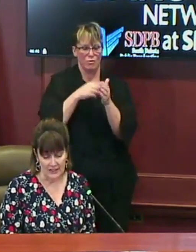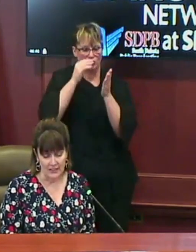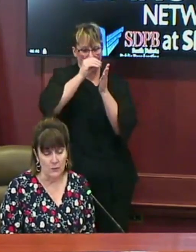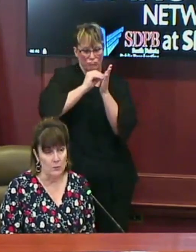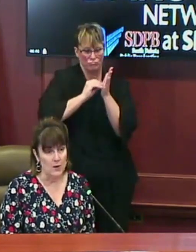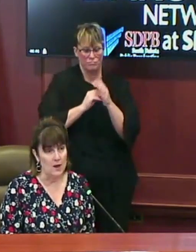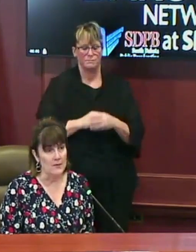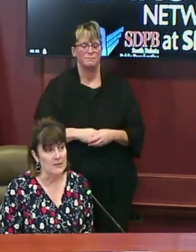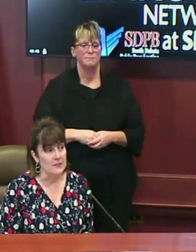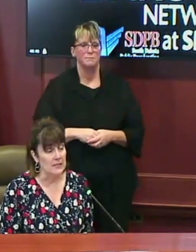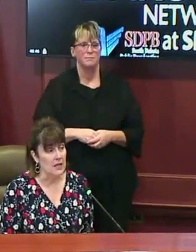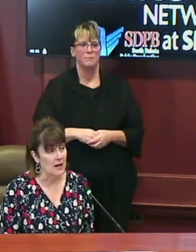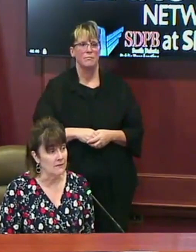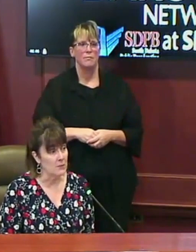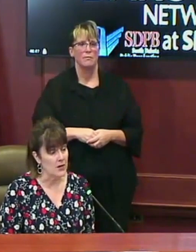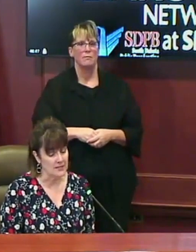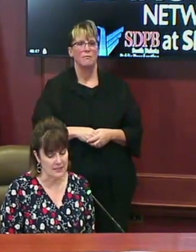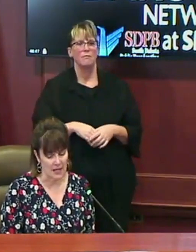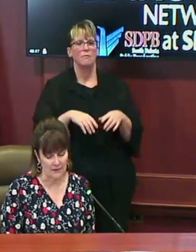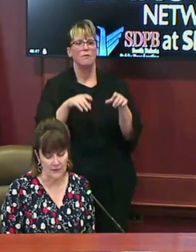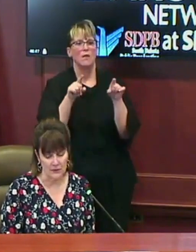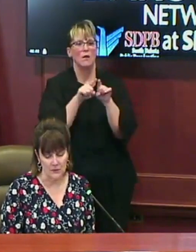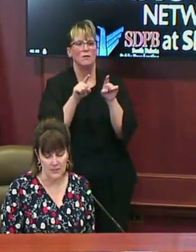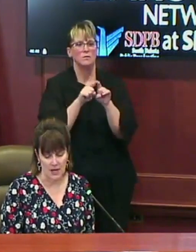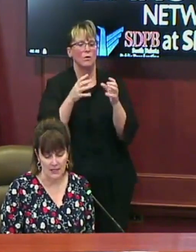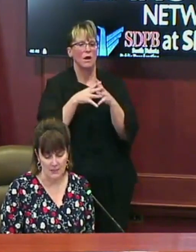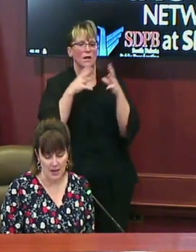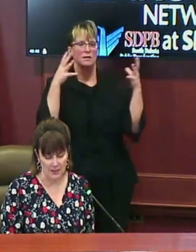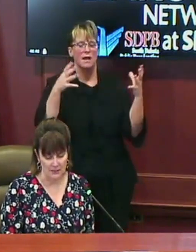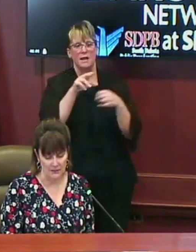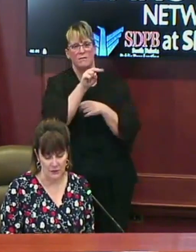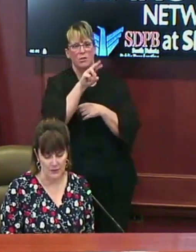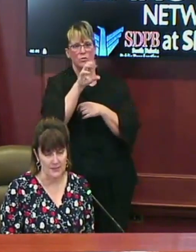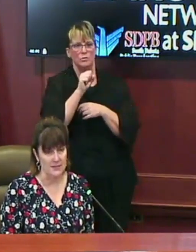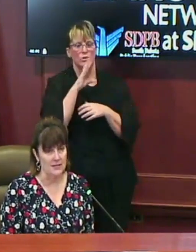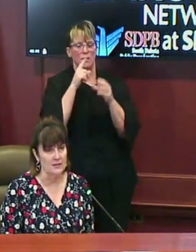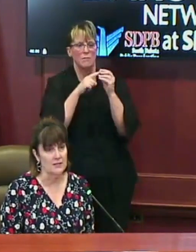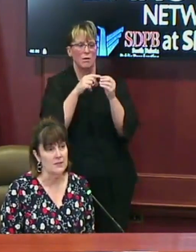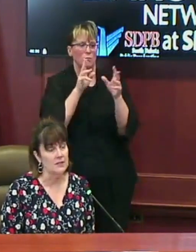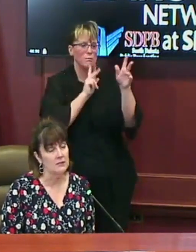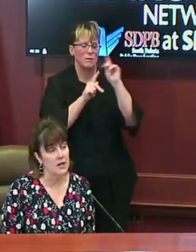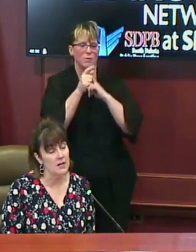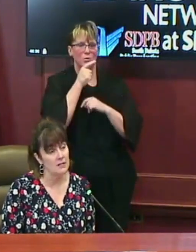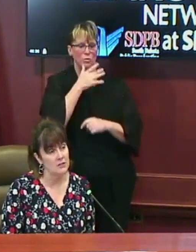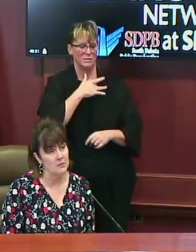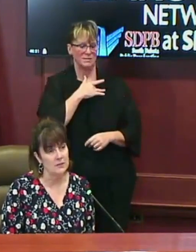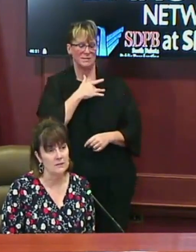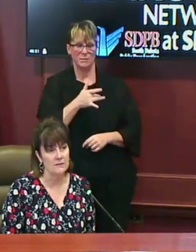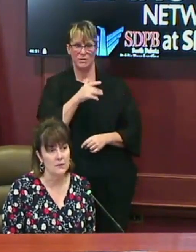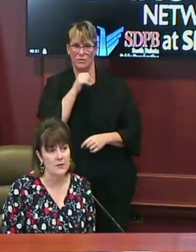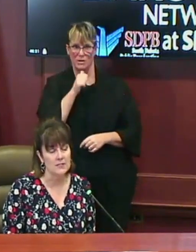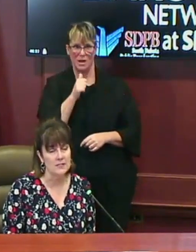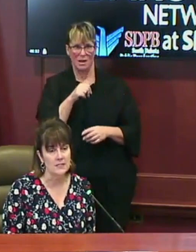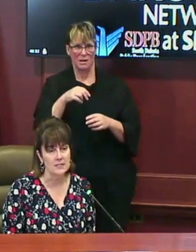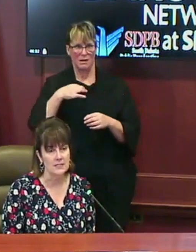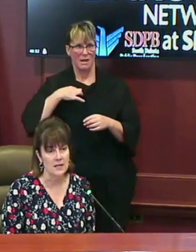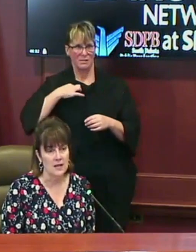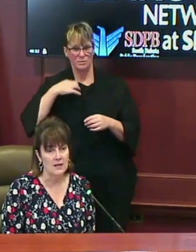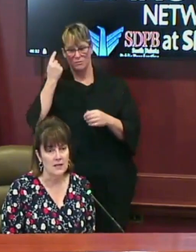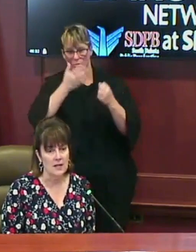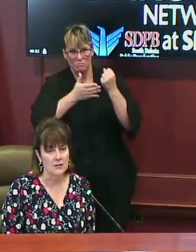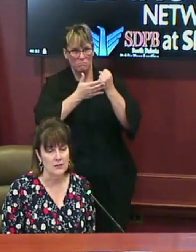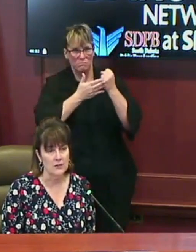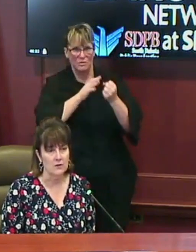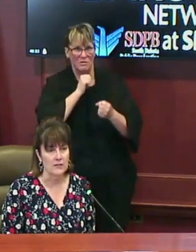Additionally, there's been a lot of press, a lot of news talking about individuals that typically are not eligible for assistance